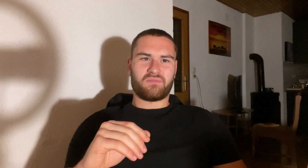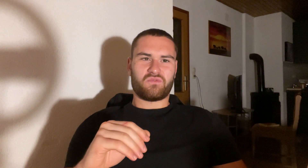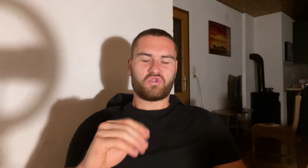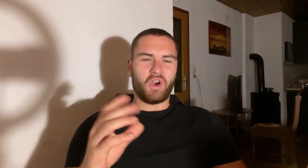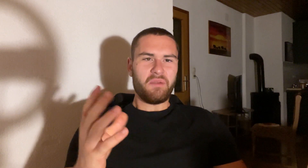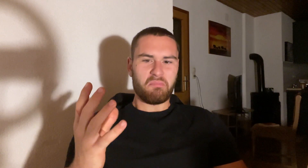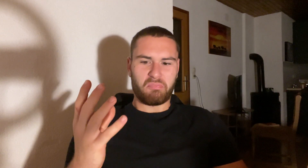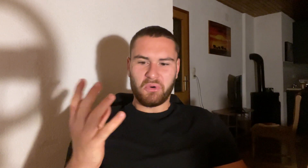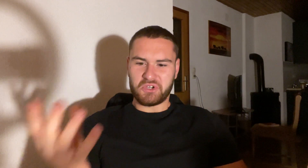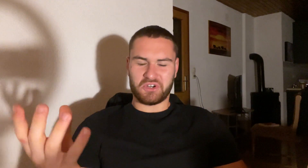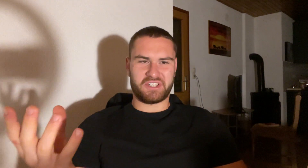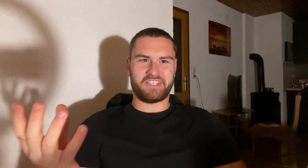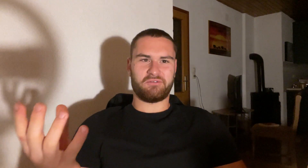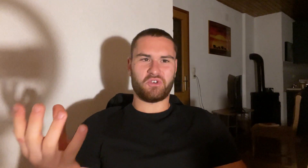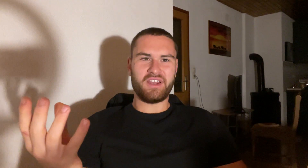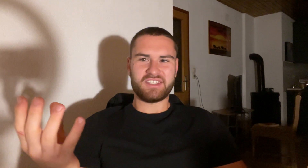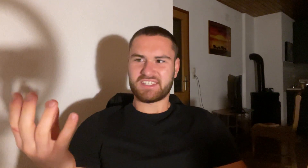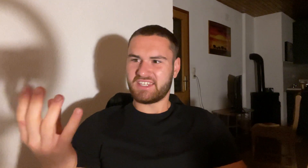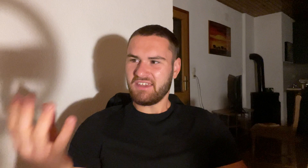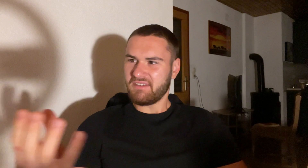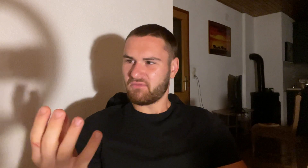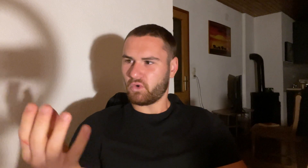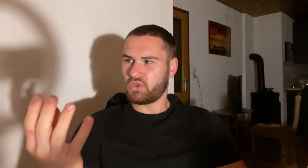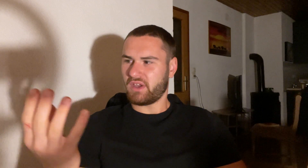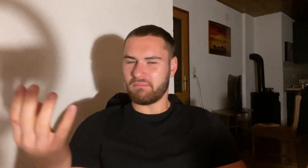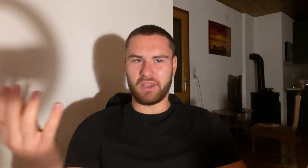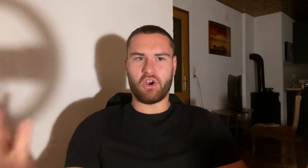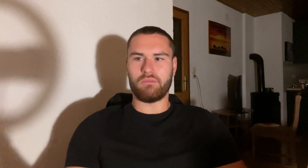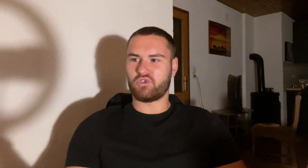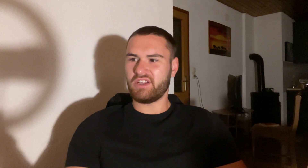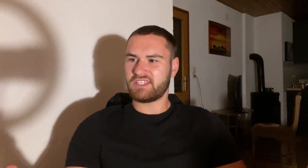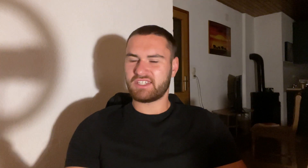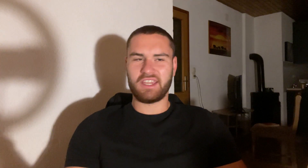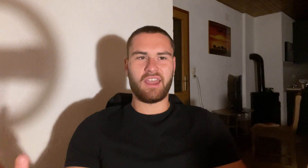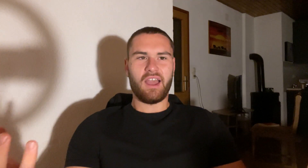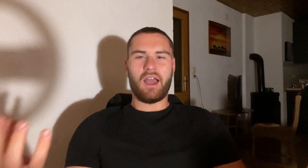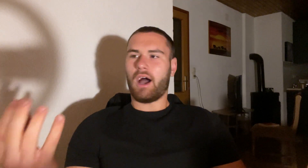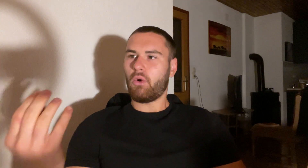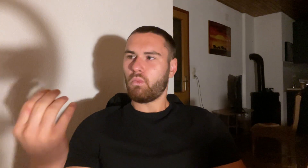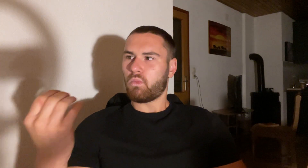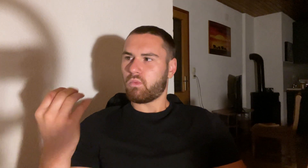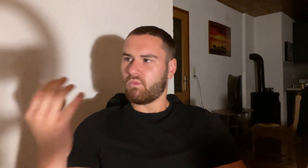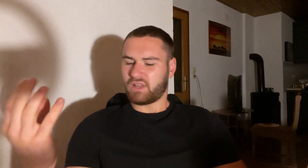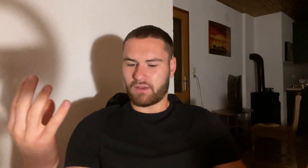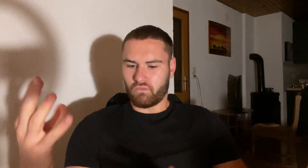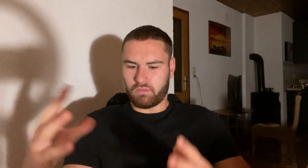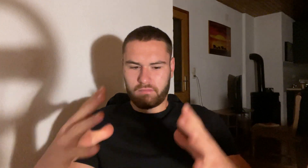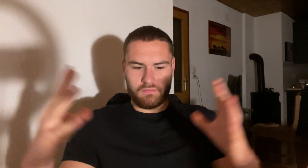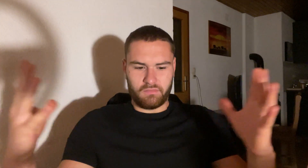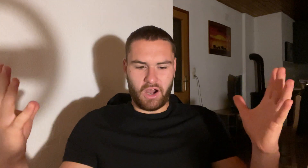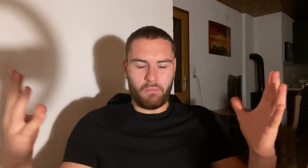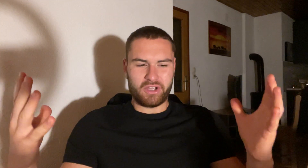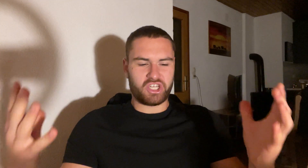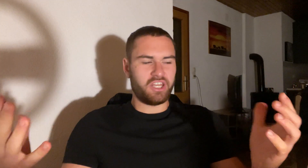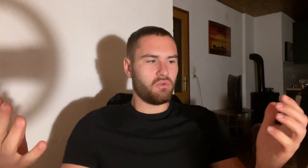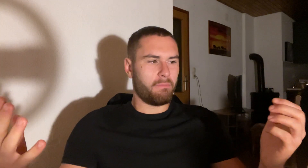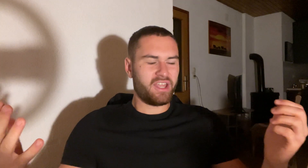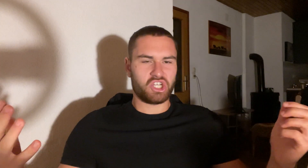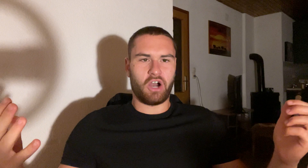Try and push yourself. Try and see what you can become. Try and see how, how much can you bench? How